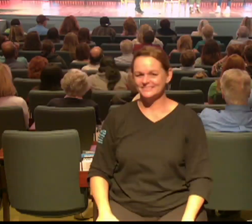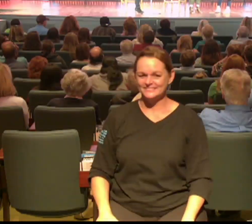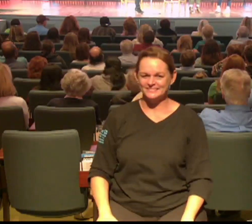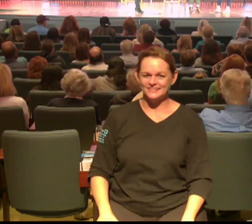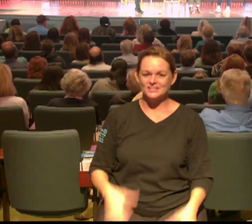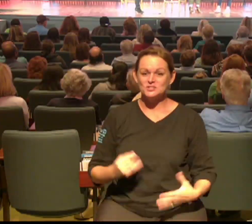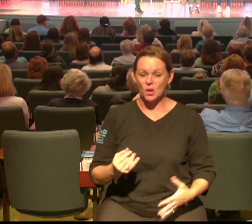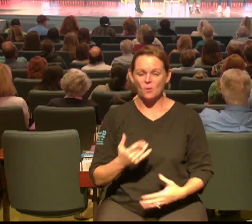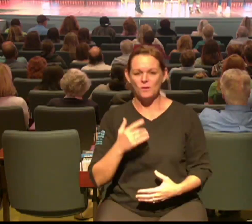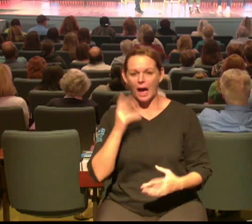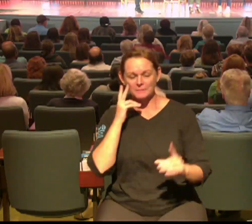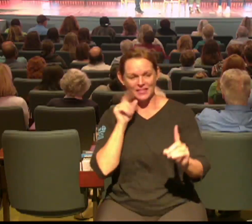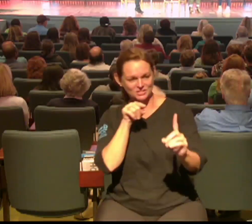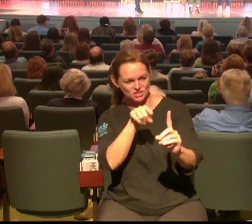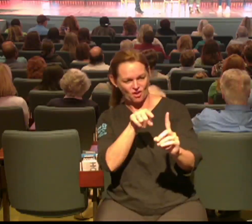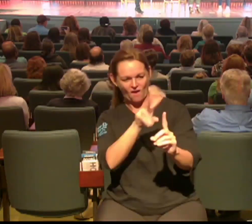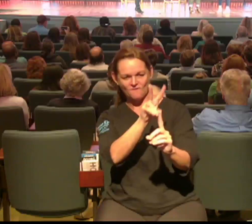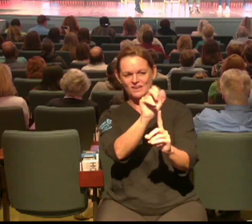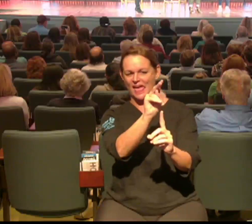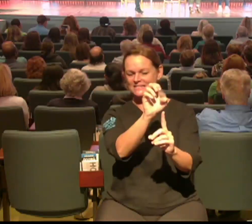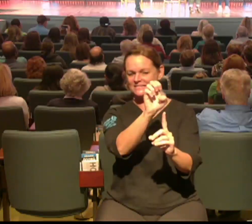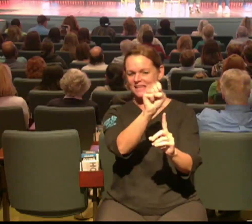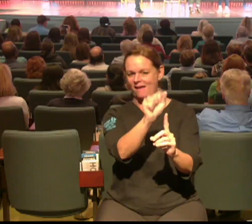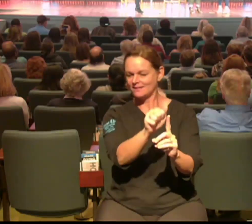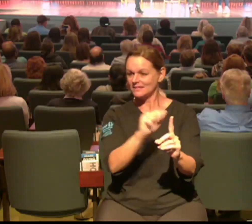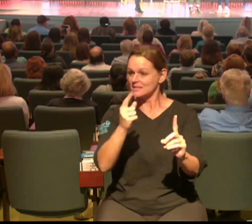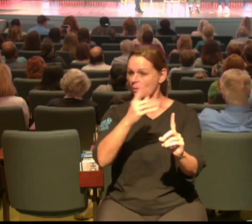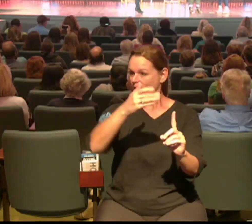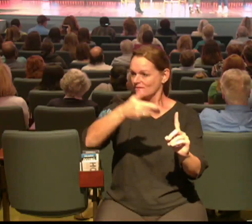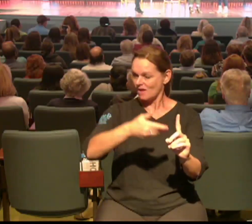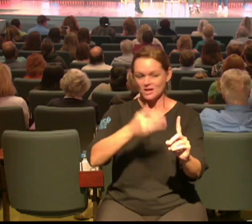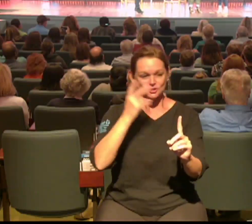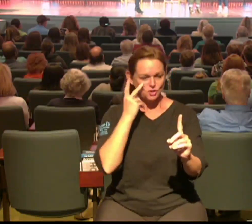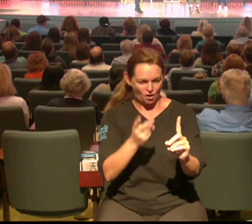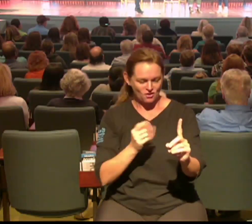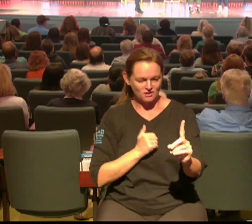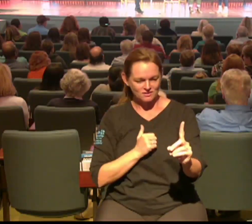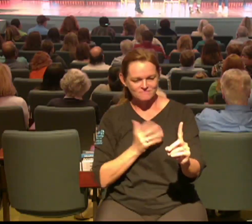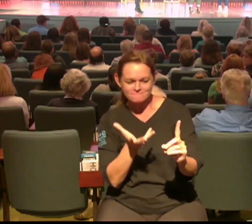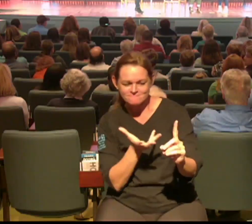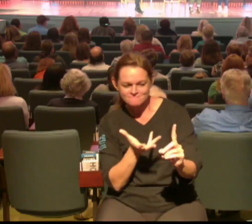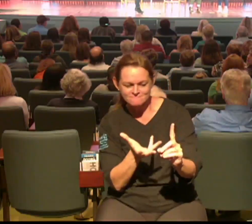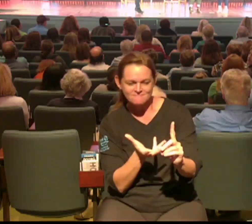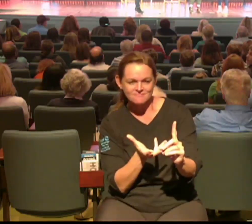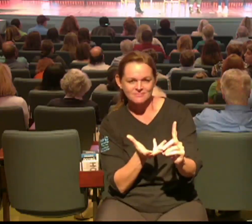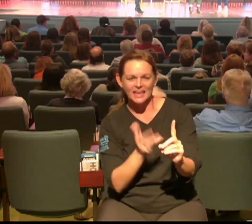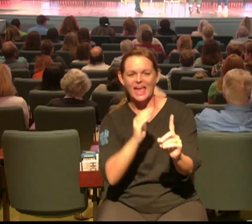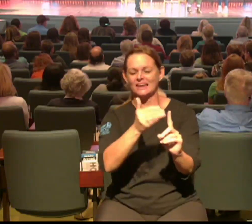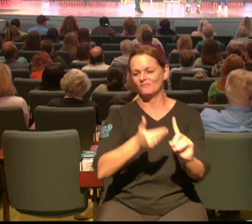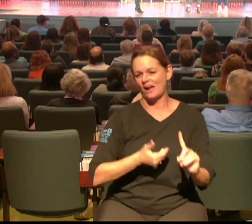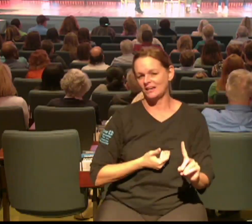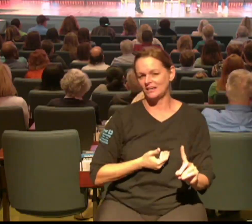someone found Vanessa and someone invited Vanessa and this is Diane and I just wanted her to read her letter to you